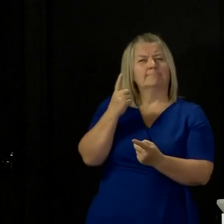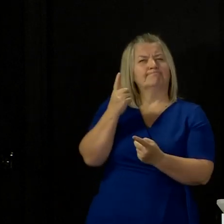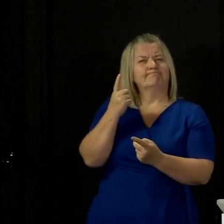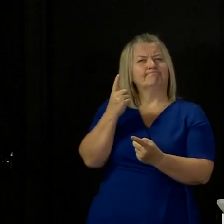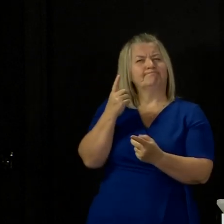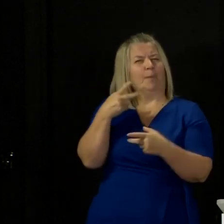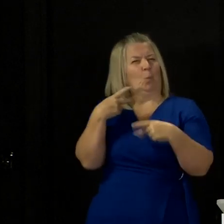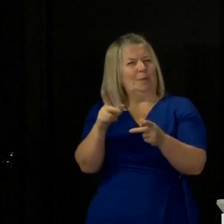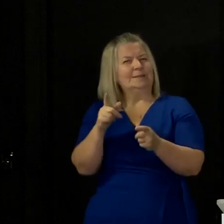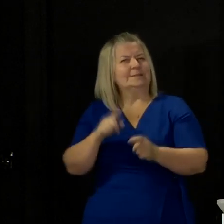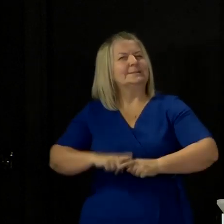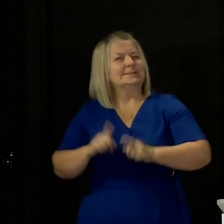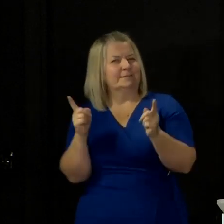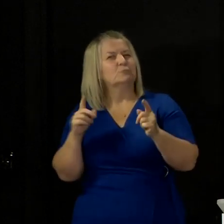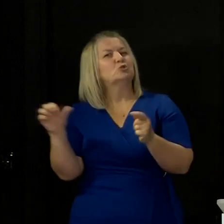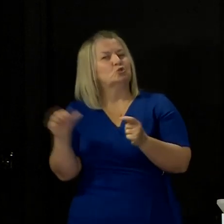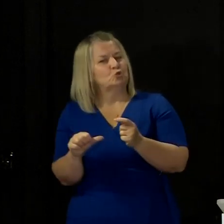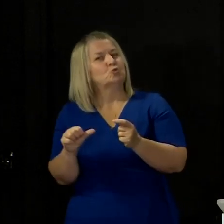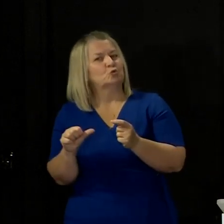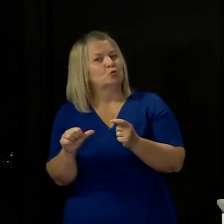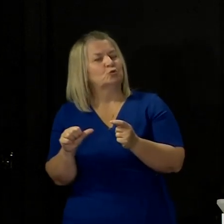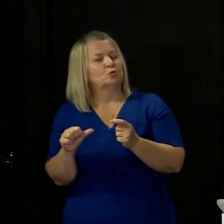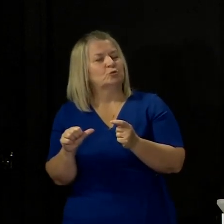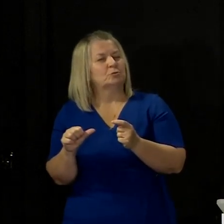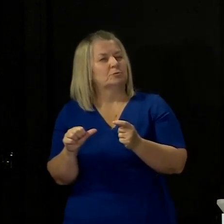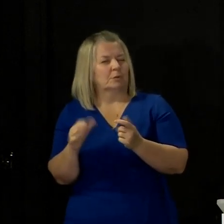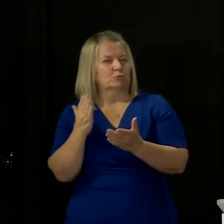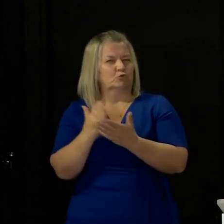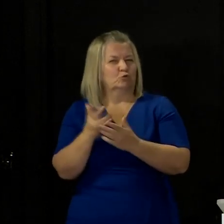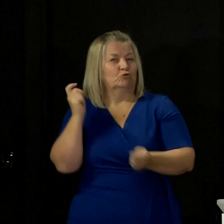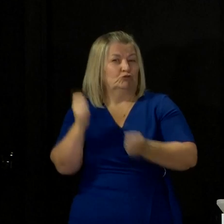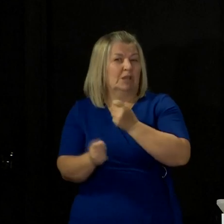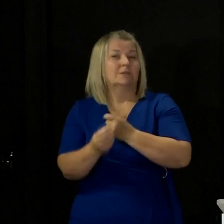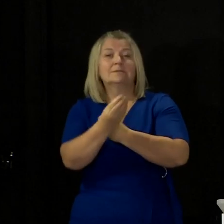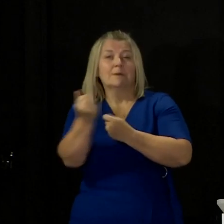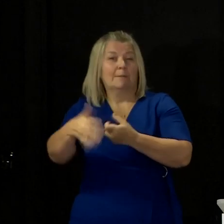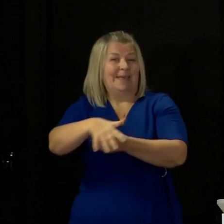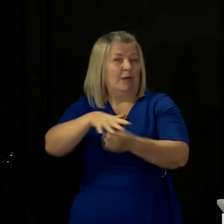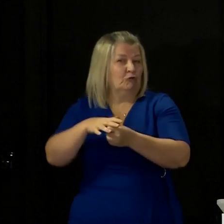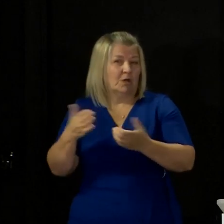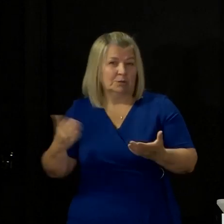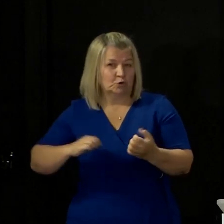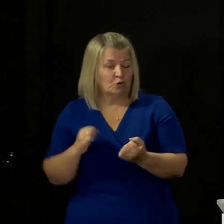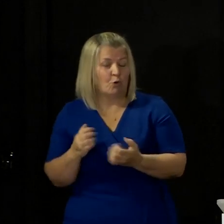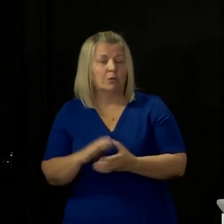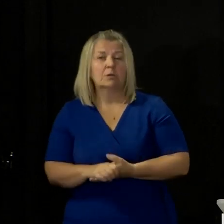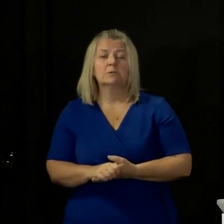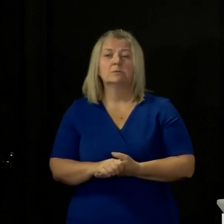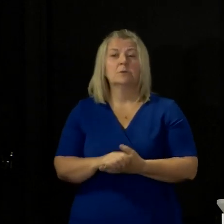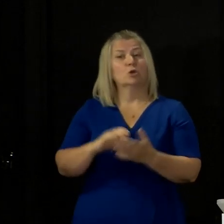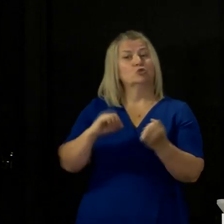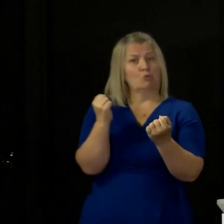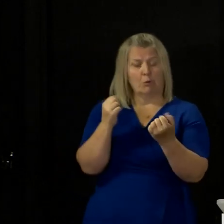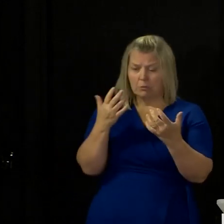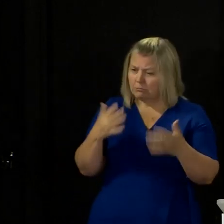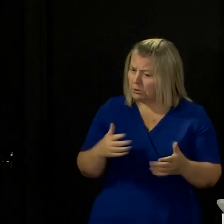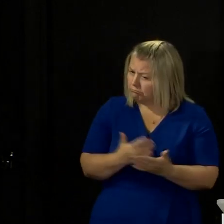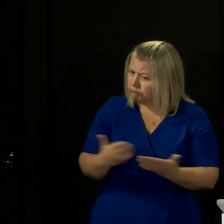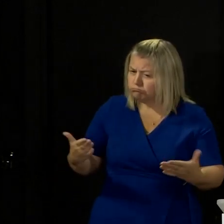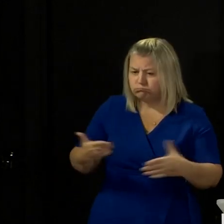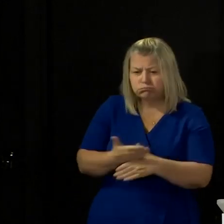meantime and again Scotland has done more on this front than any of the other UK nations both in terms of the